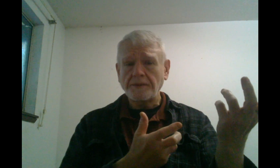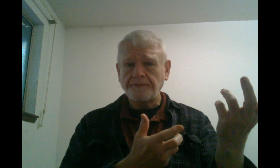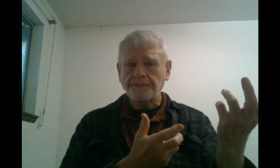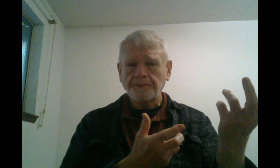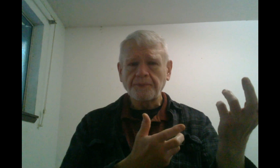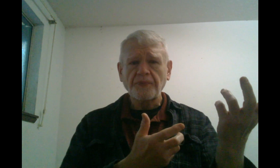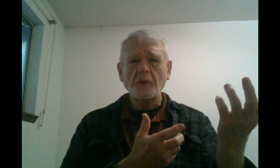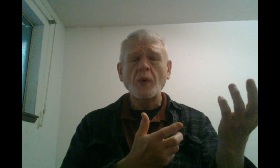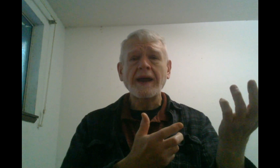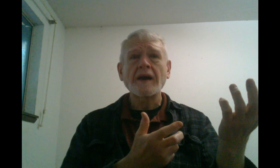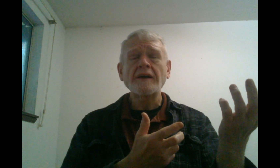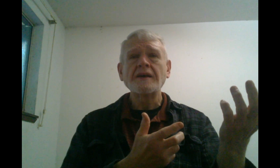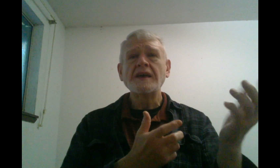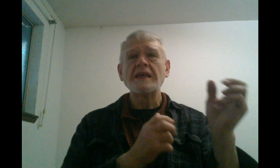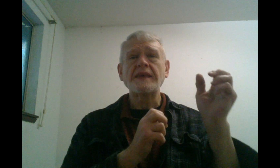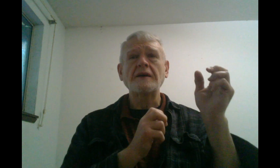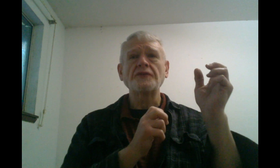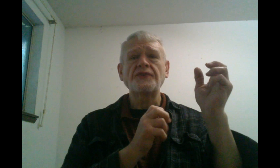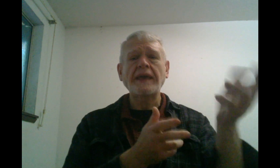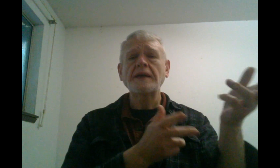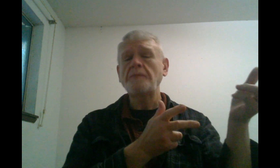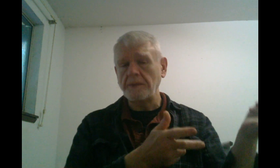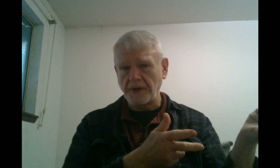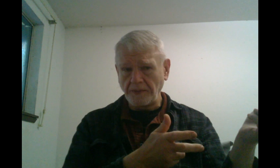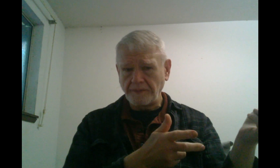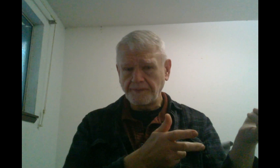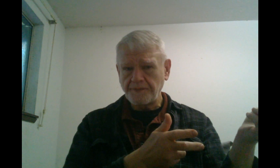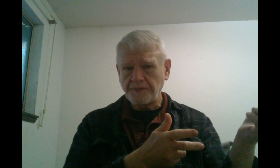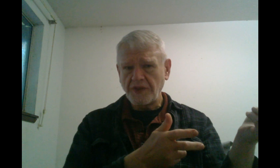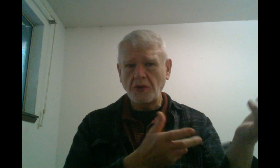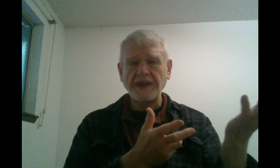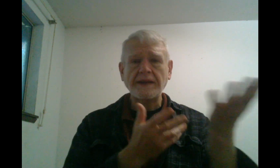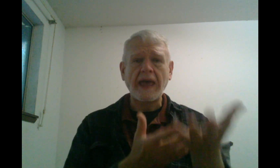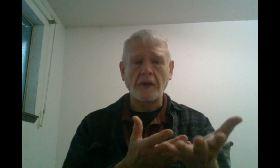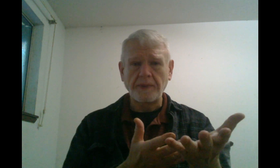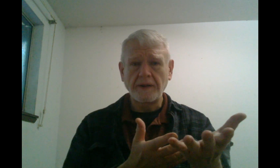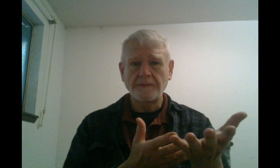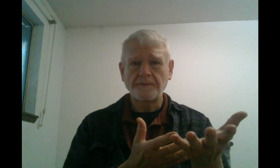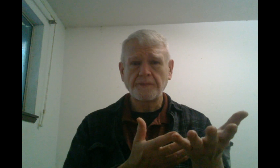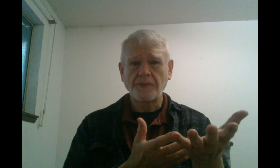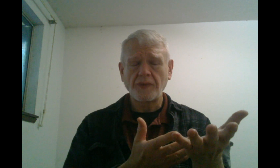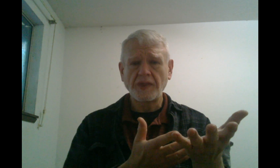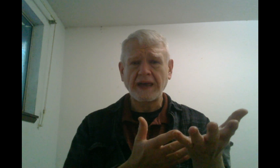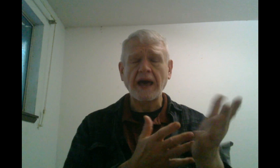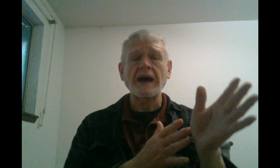where they'll take in people who need help. Like, I